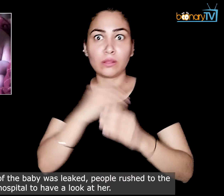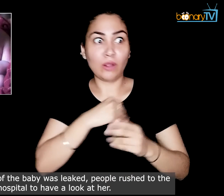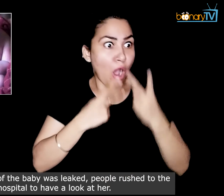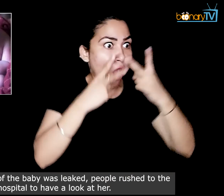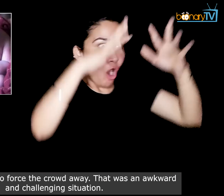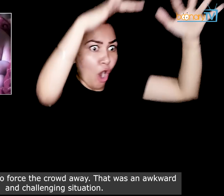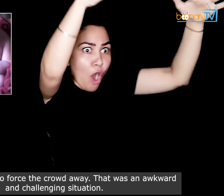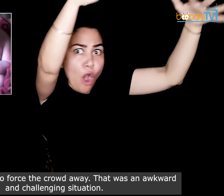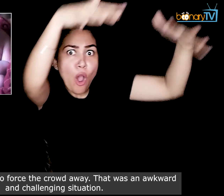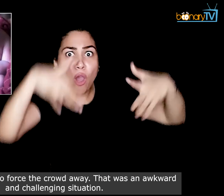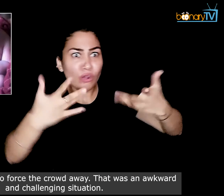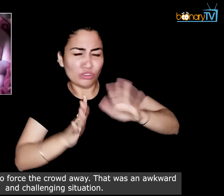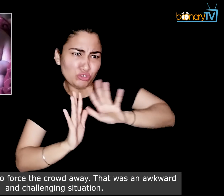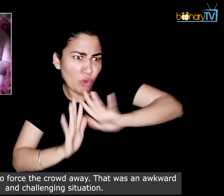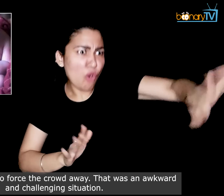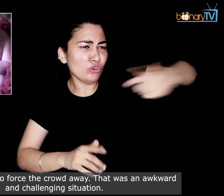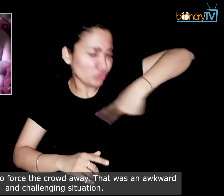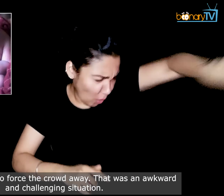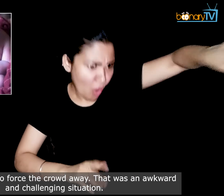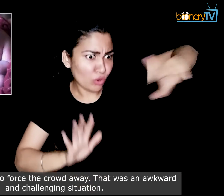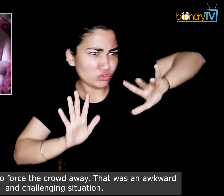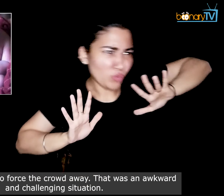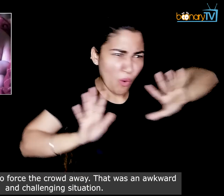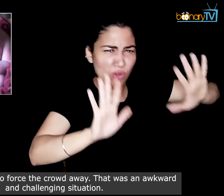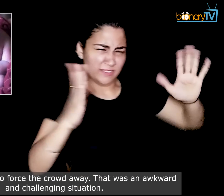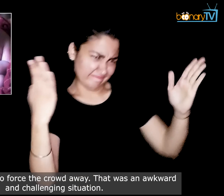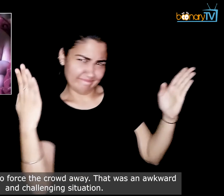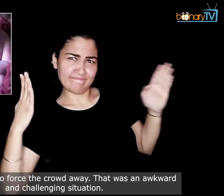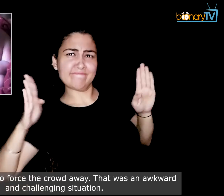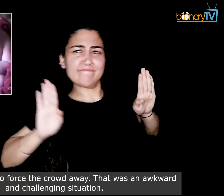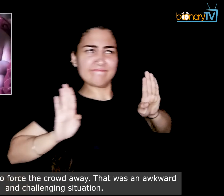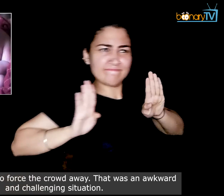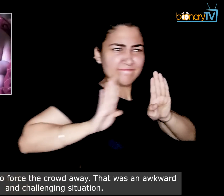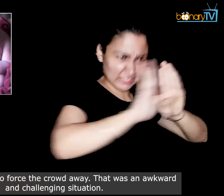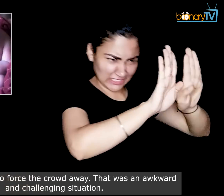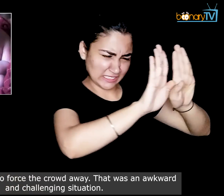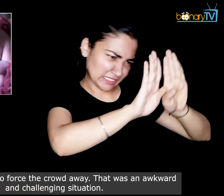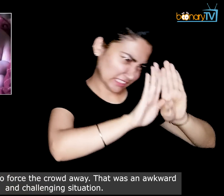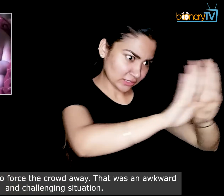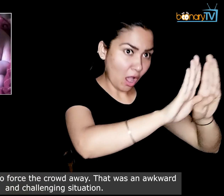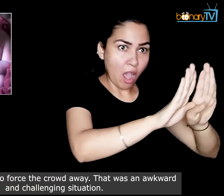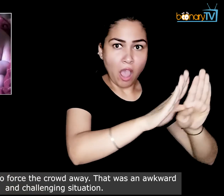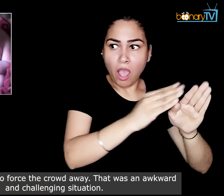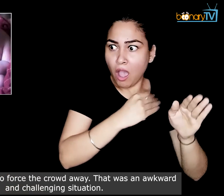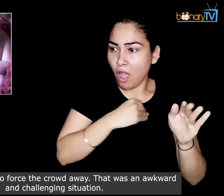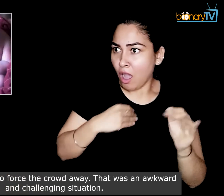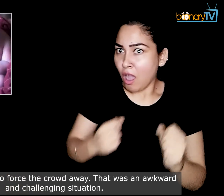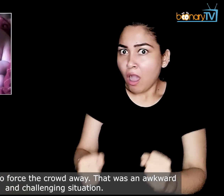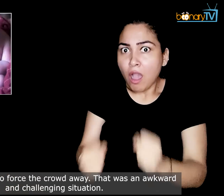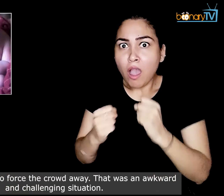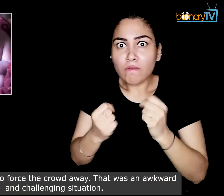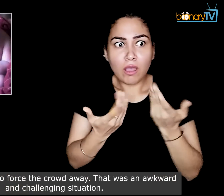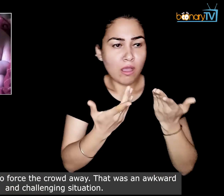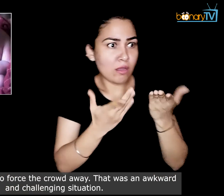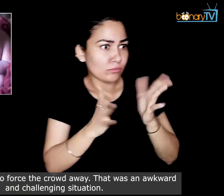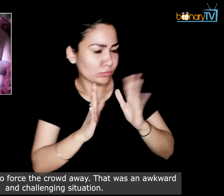The doctors had to force the crowd away. That was an awkward and challenging